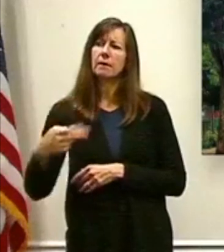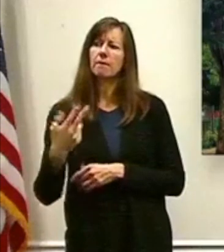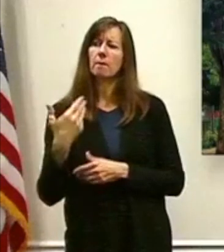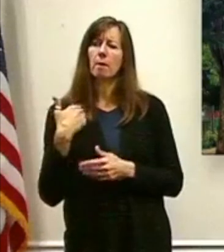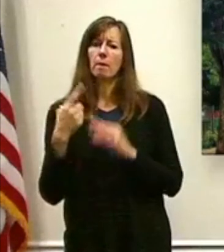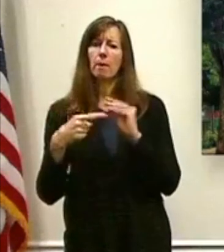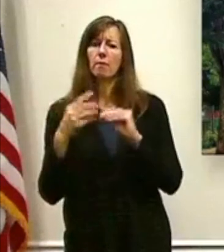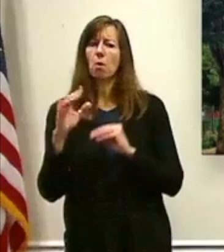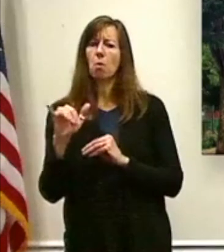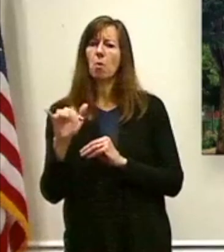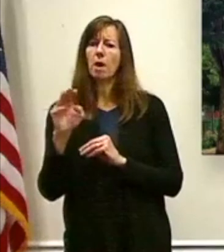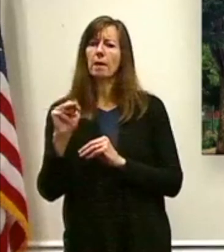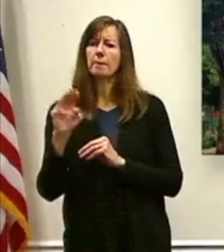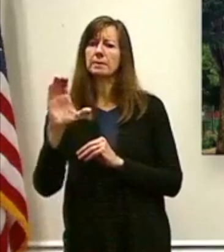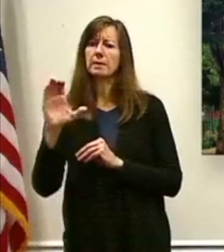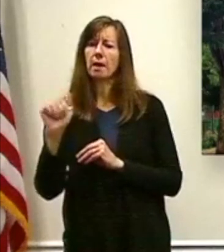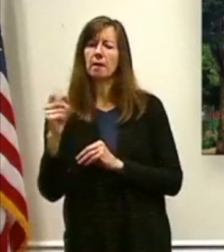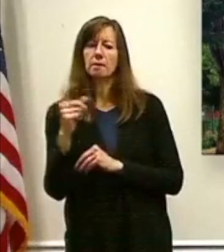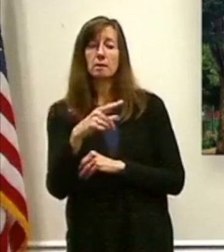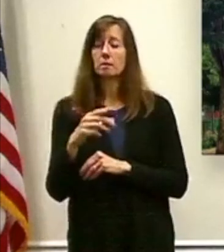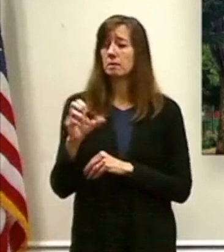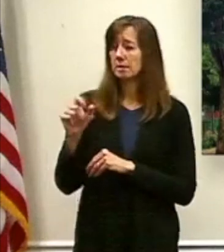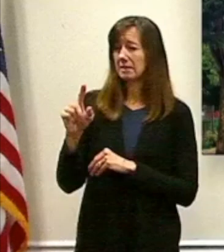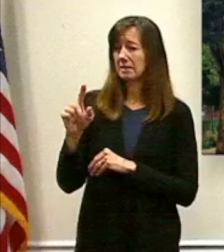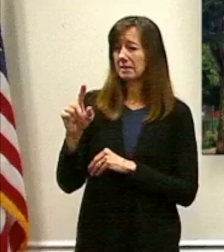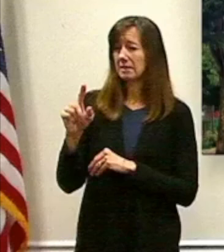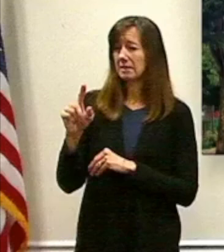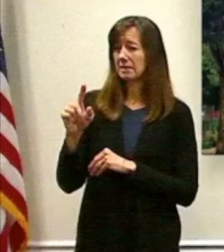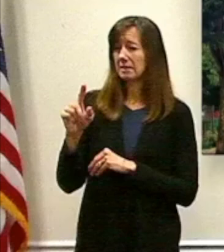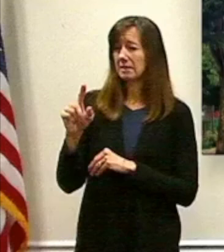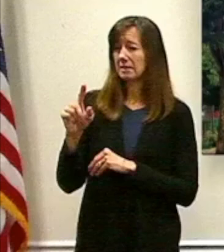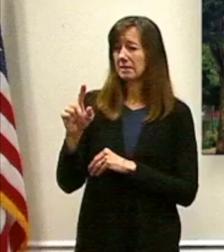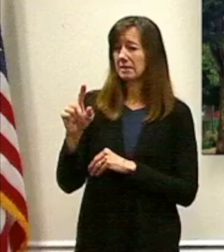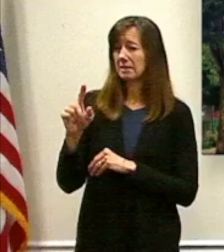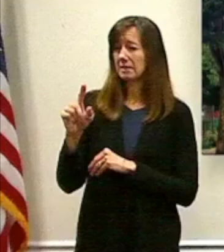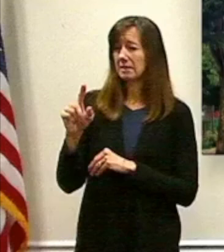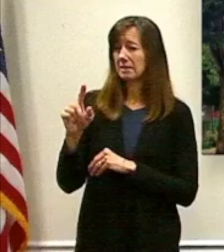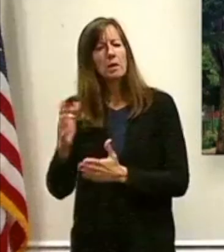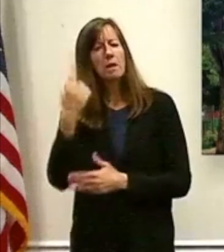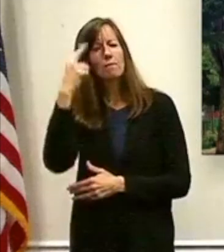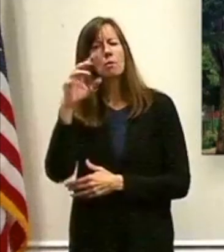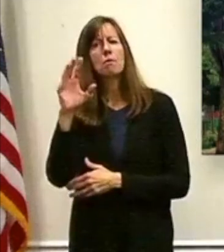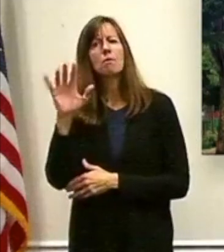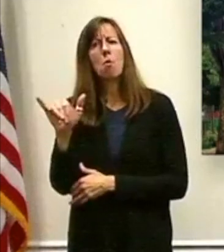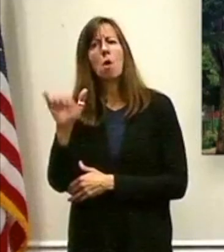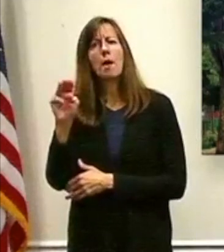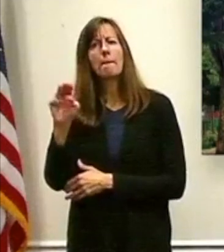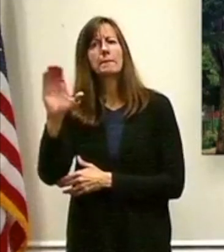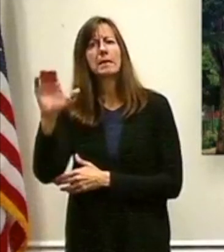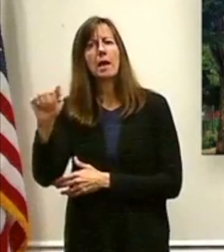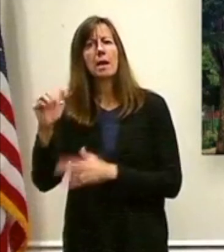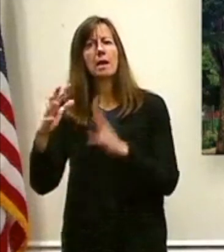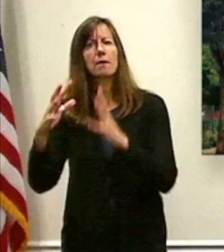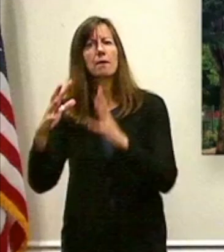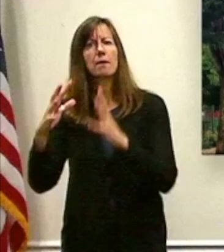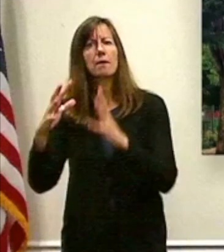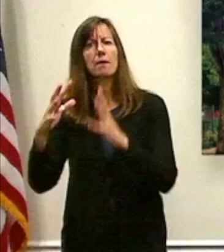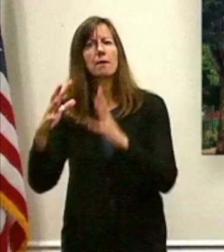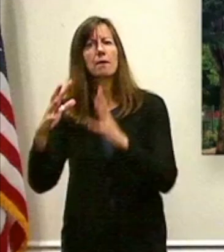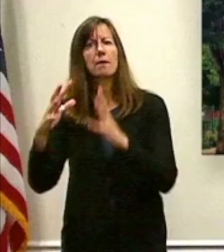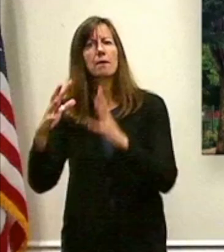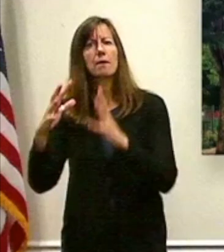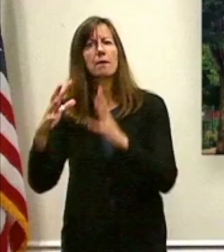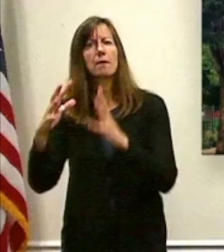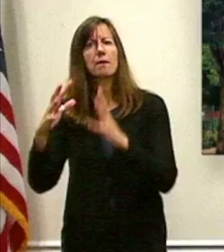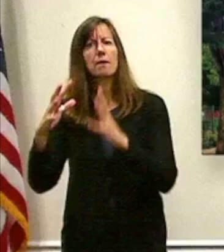Yeah, I'm here. I had just a question. What the plan is for the YMCA, the demolition of the YMCA in Poughkeepsie, if you could explain